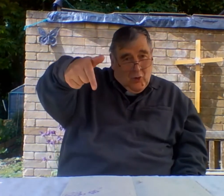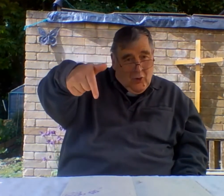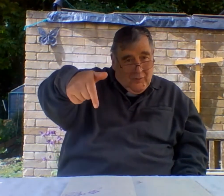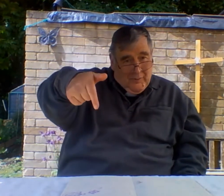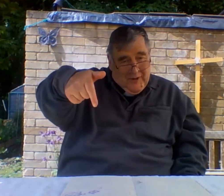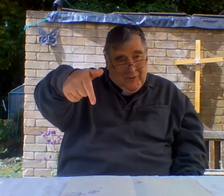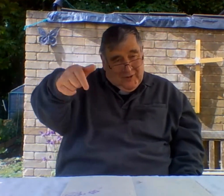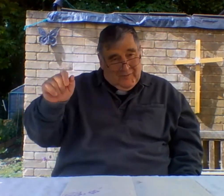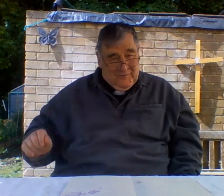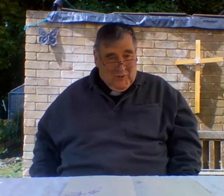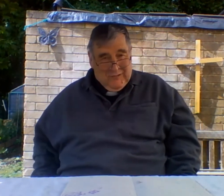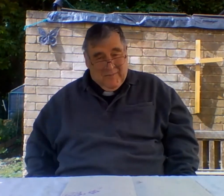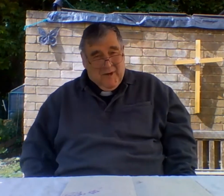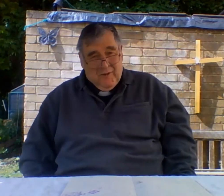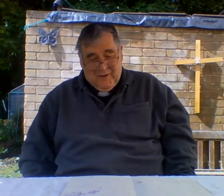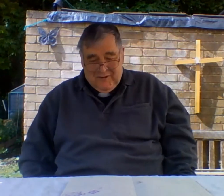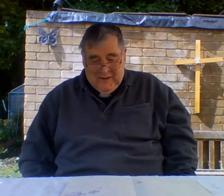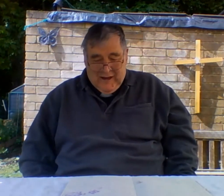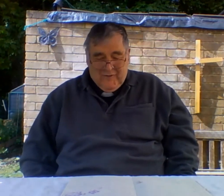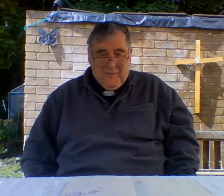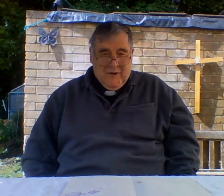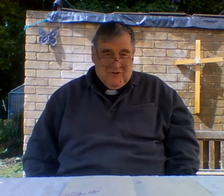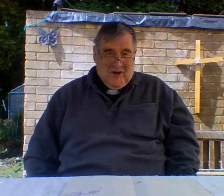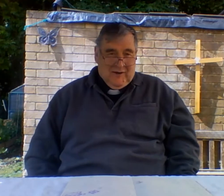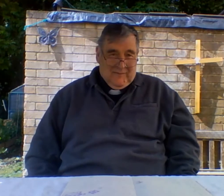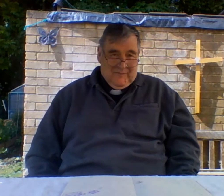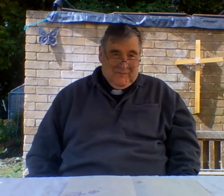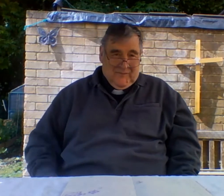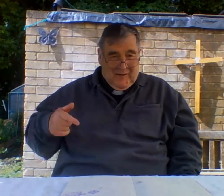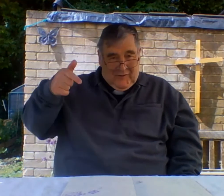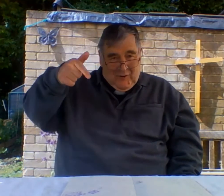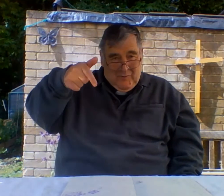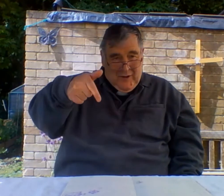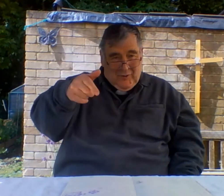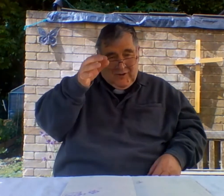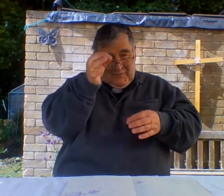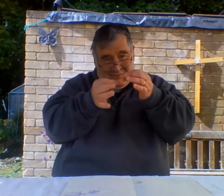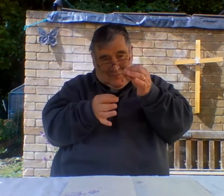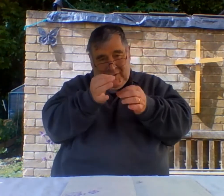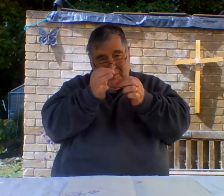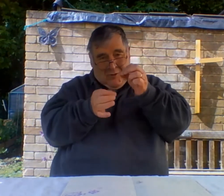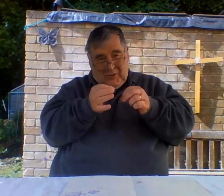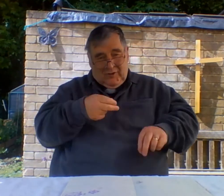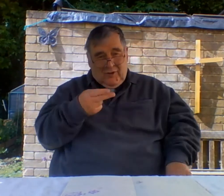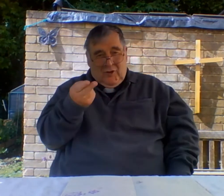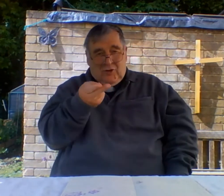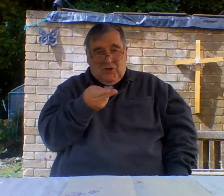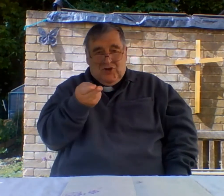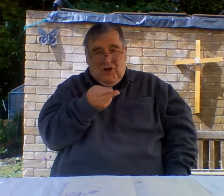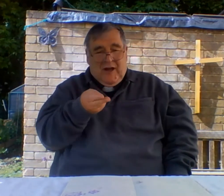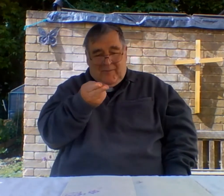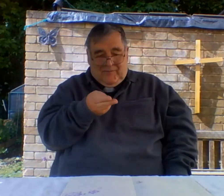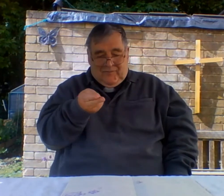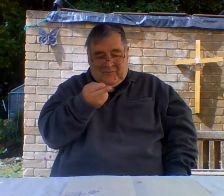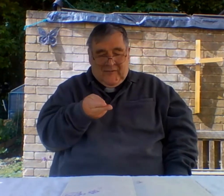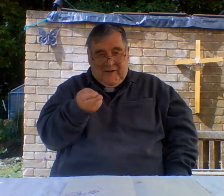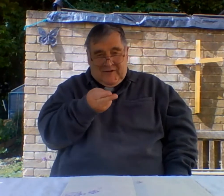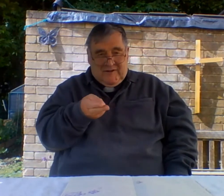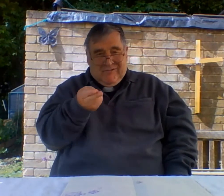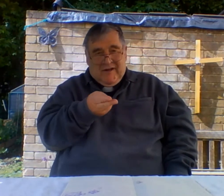milk pouring milk out of a milk jug some milk and milk and sugar spreading